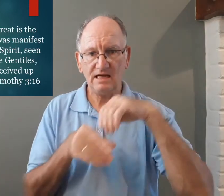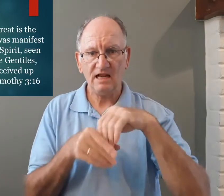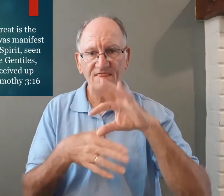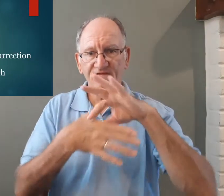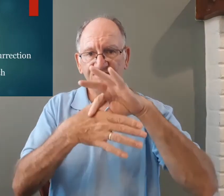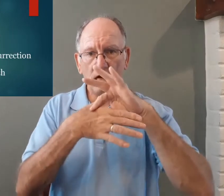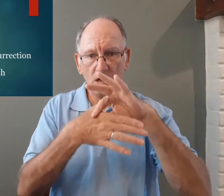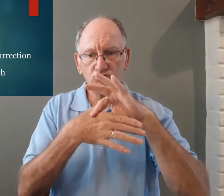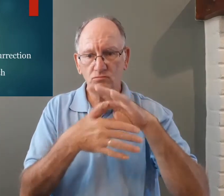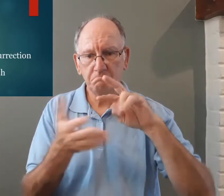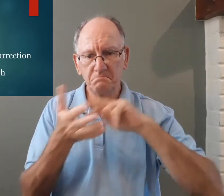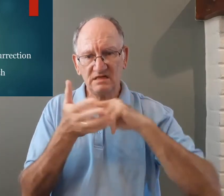in the flesh